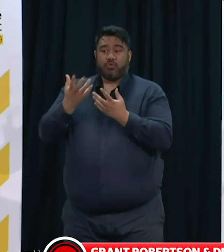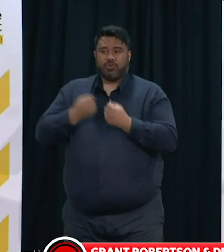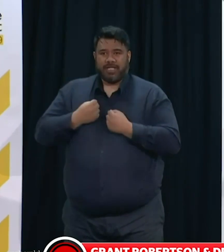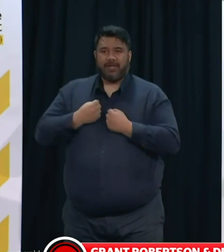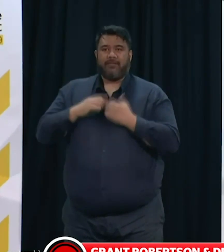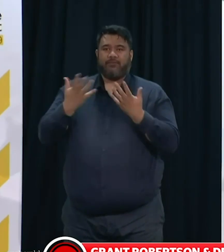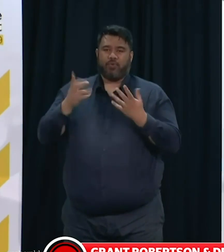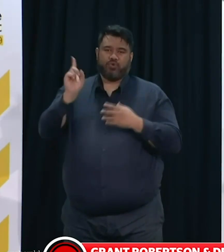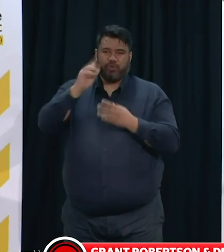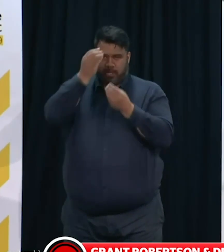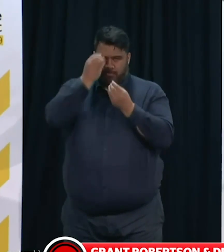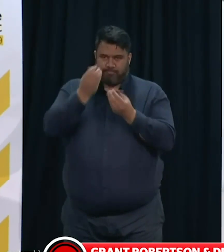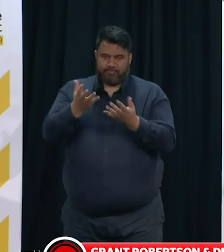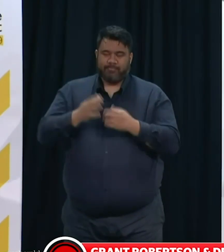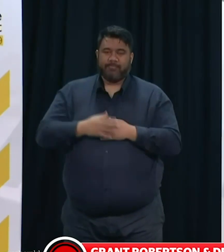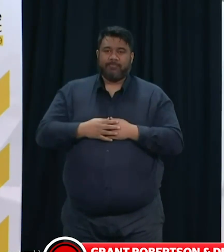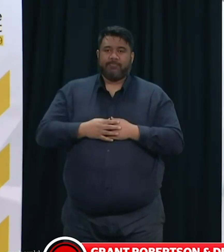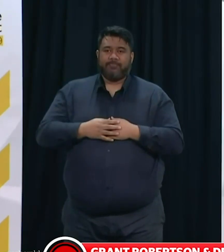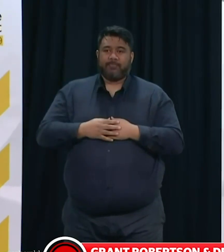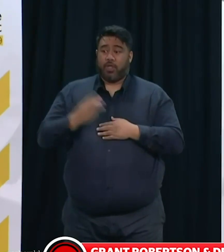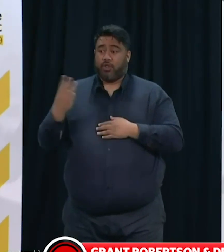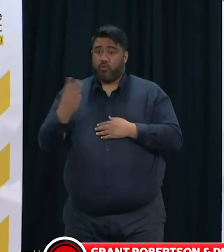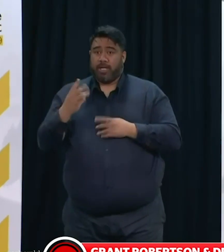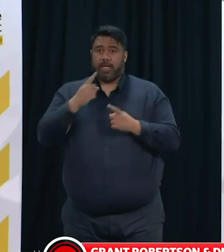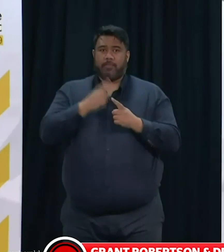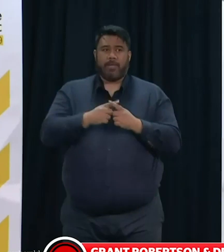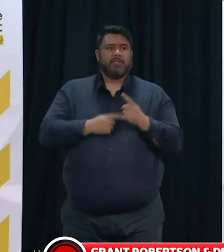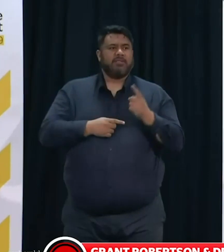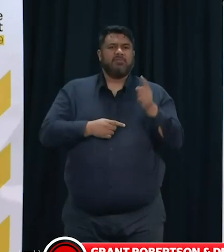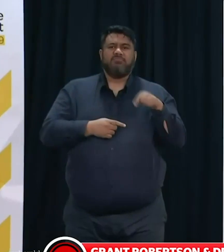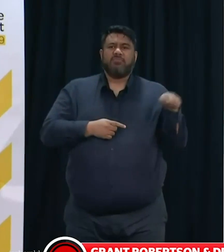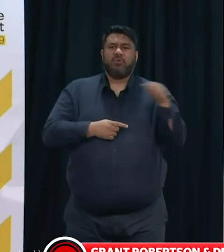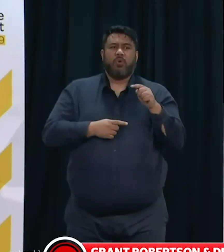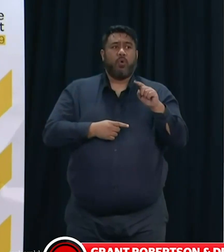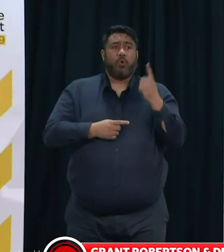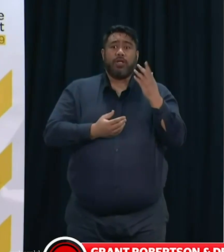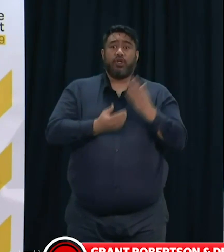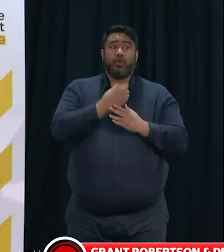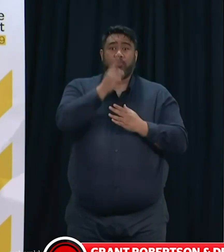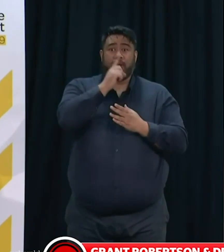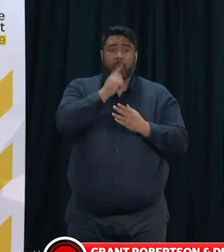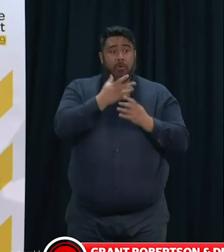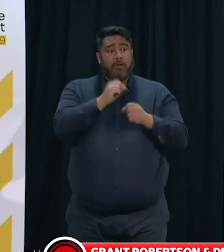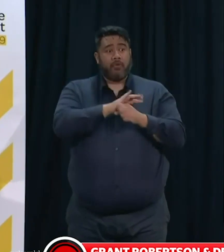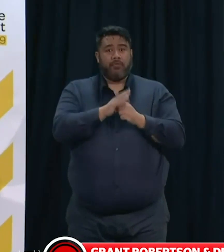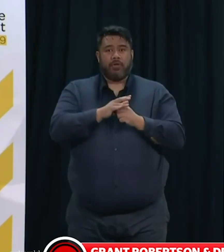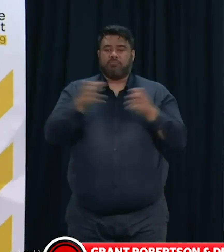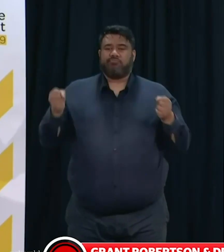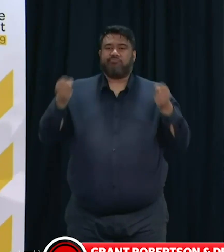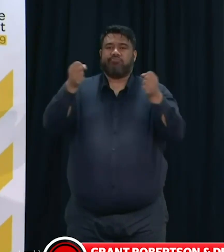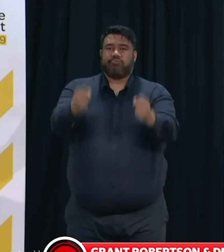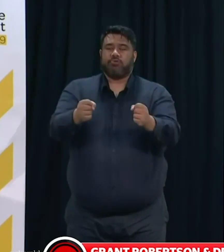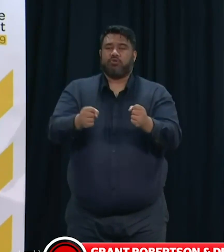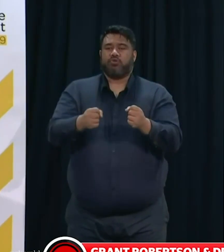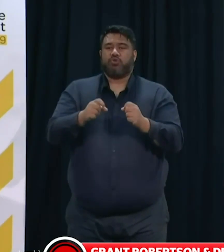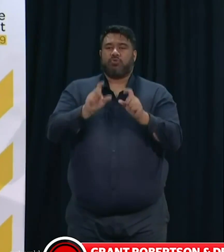All cases are being transferred or have been transferred to a quarantine facility. So of our total cases,